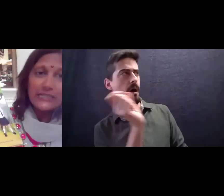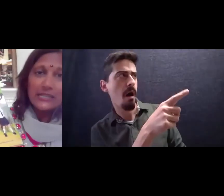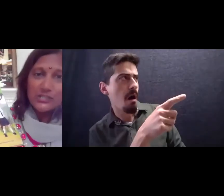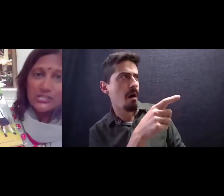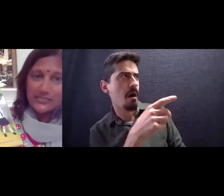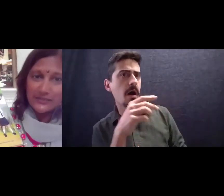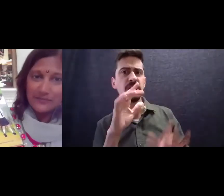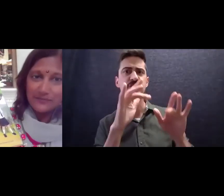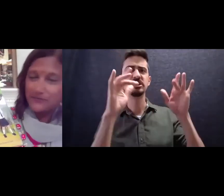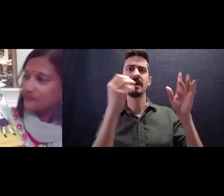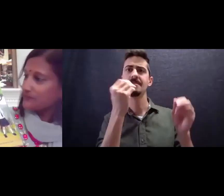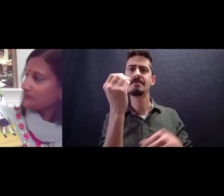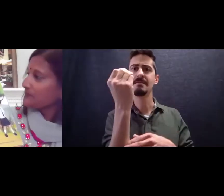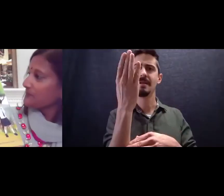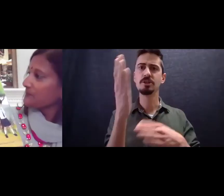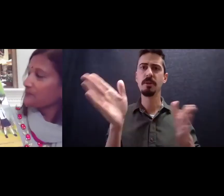shiny lunch tin